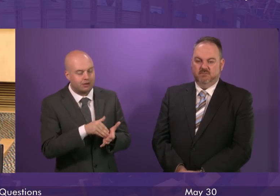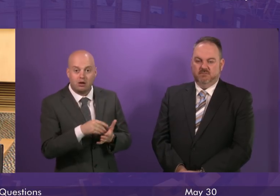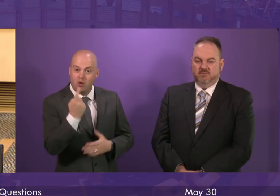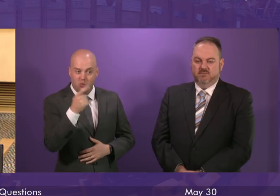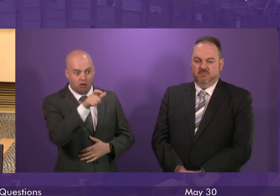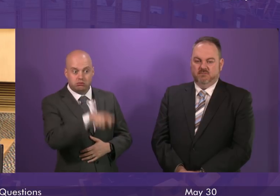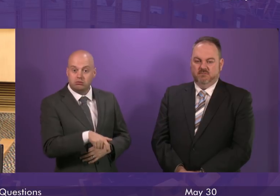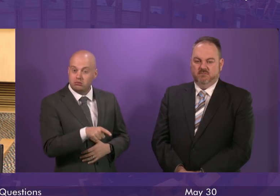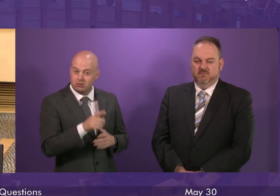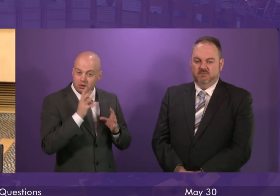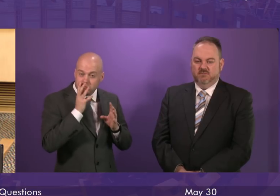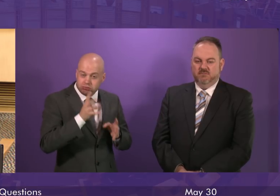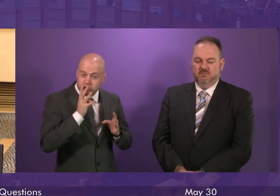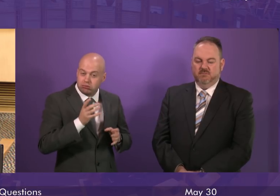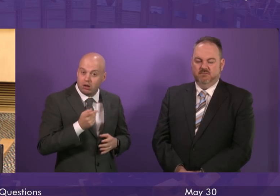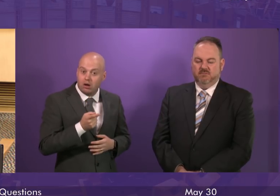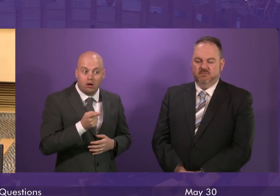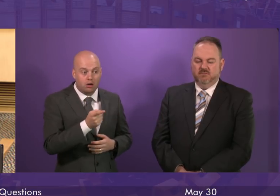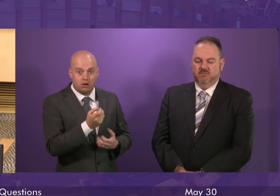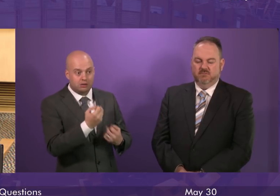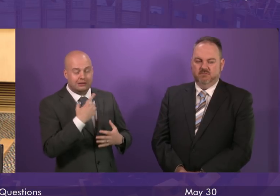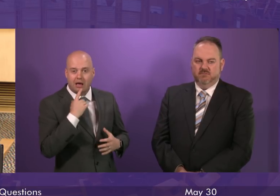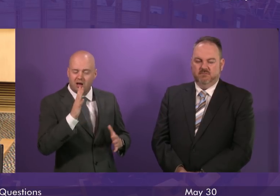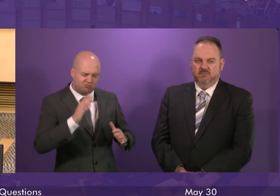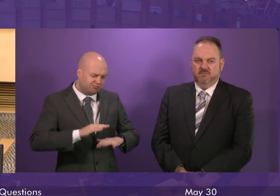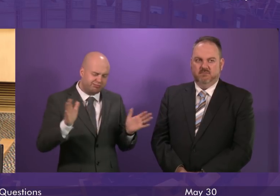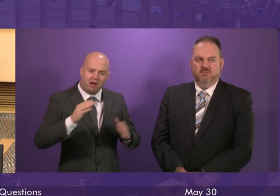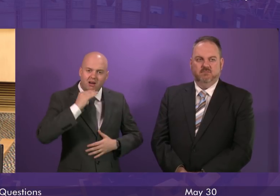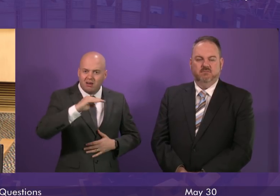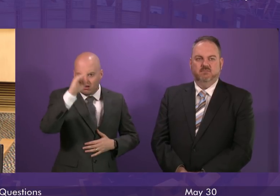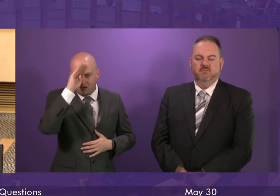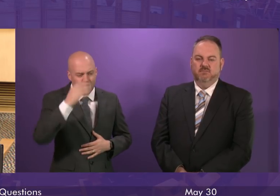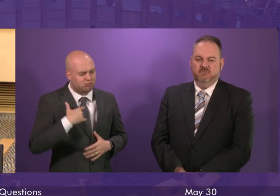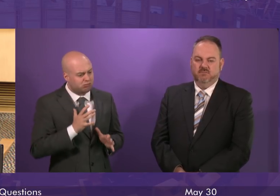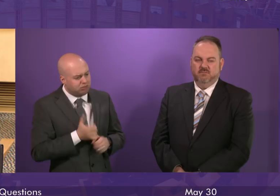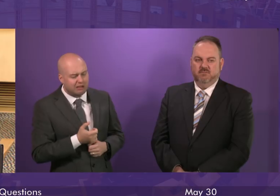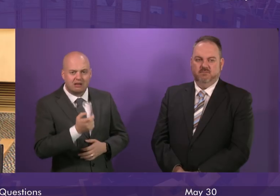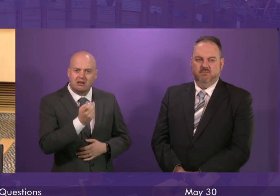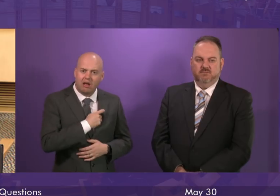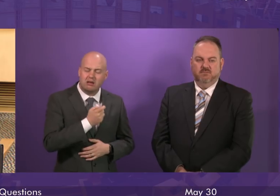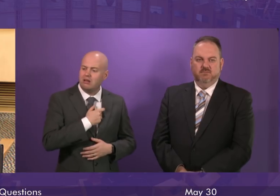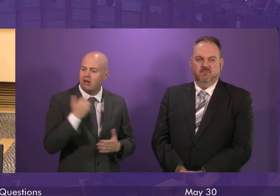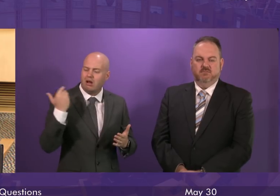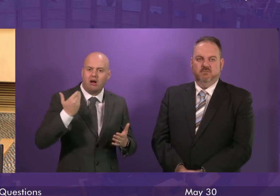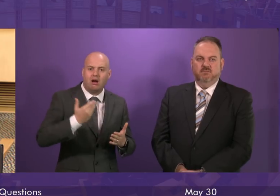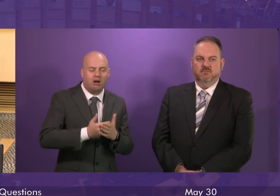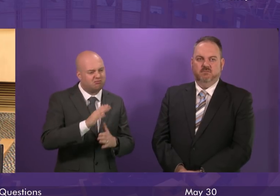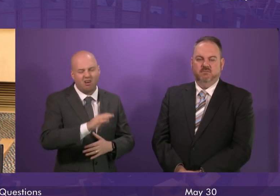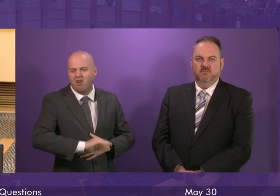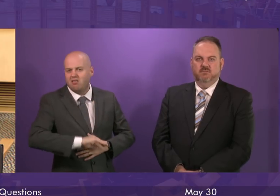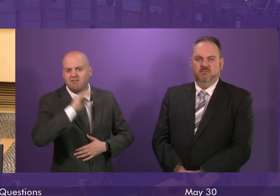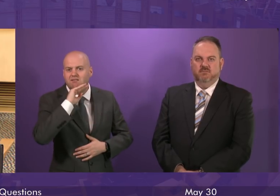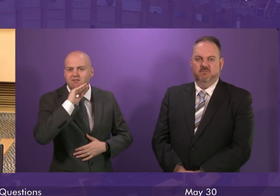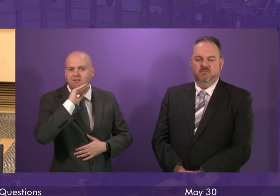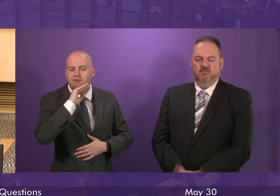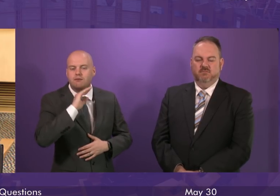almost in tears and felt that this was the final straw of all of the stress and anxiety that he had gone through over the past three years so there